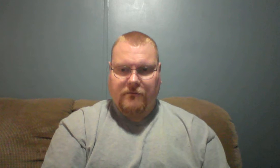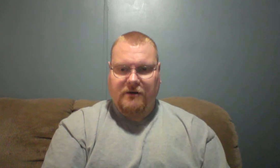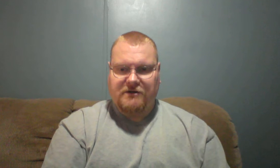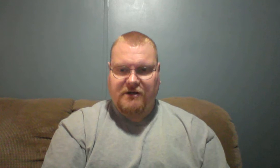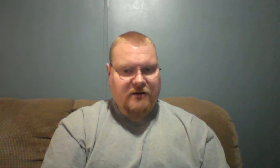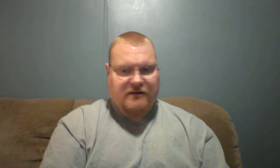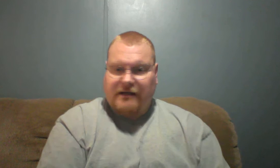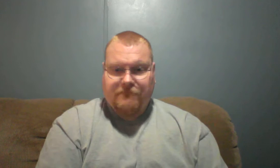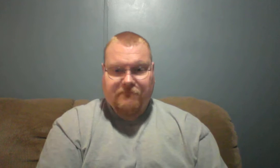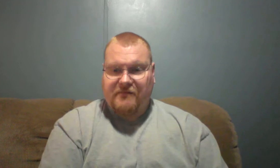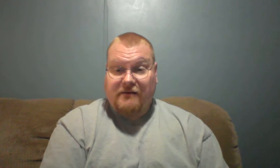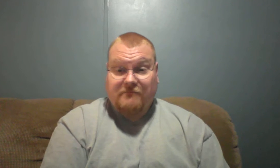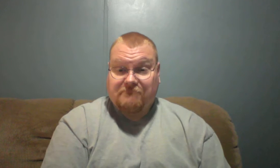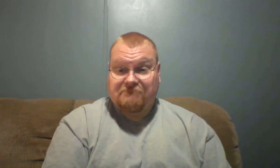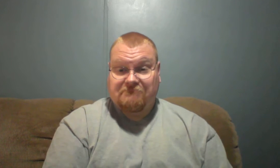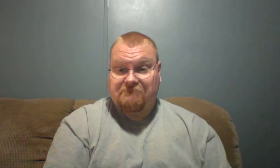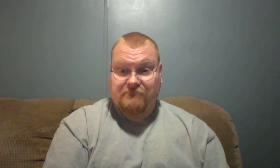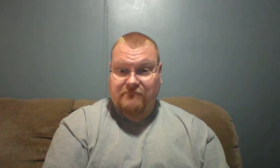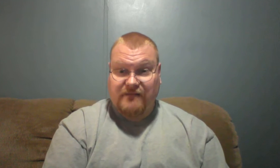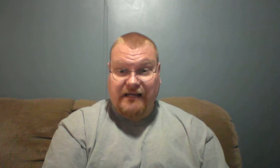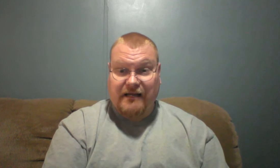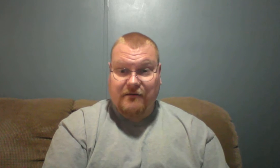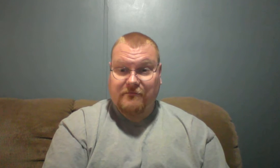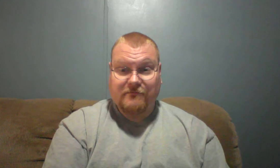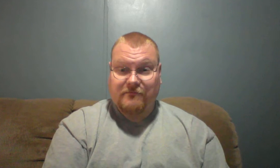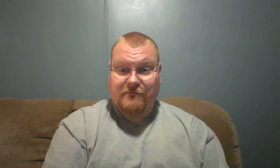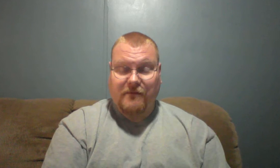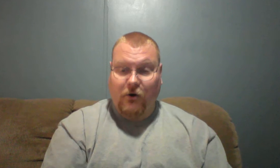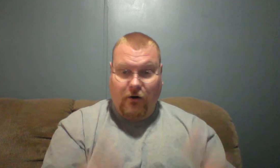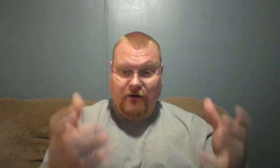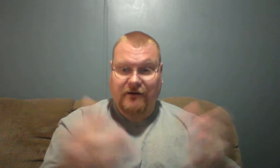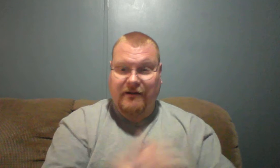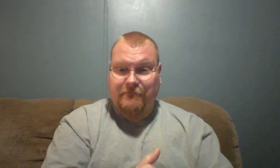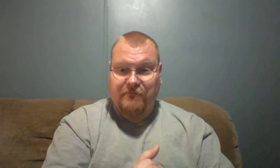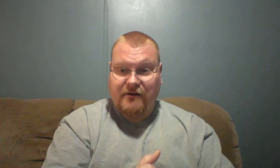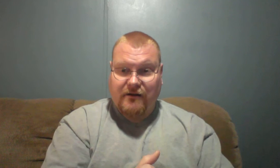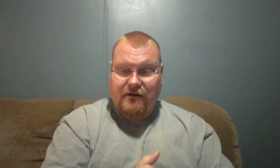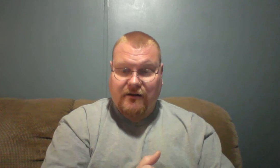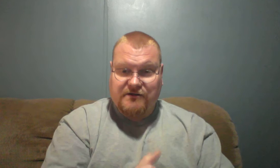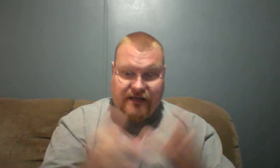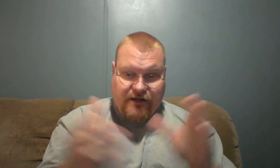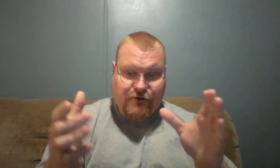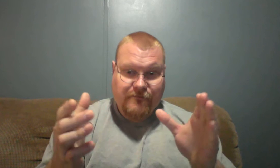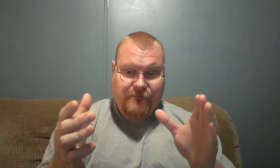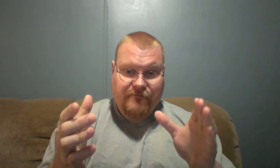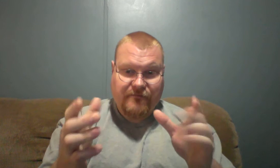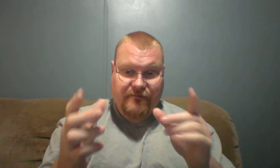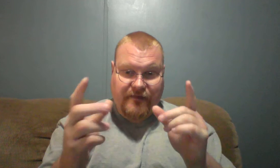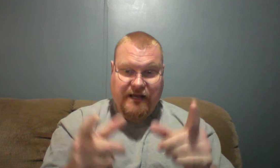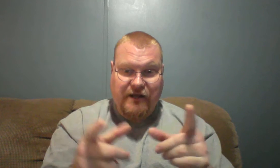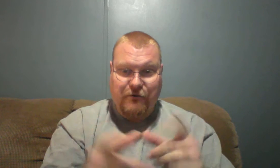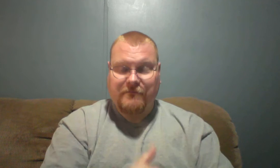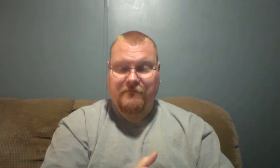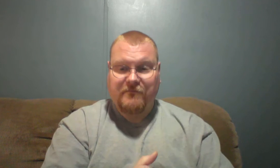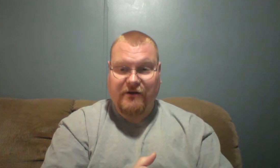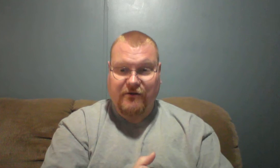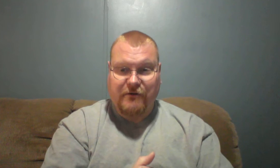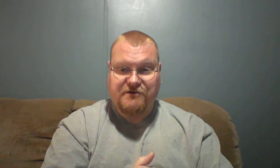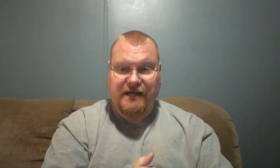But you know what? They, they, they did it wholeheartedly. Cause they knew, they knew, they knew they were saved.